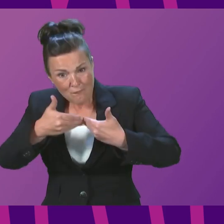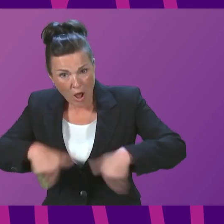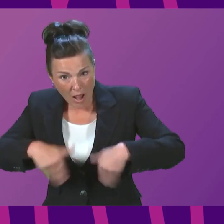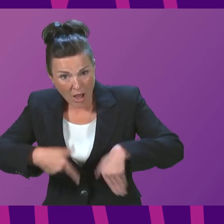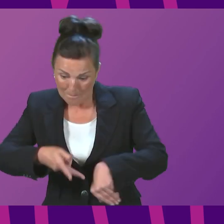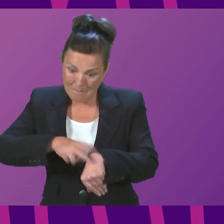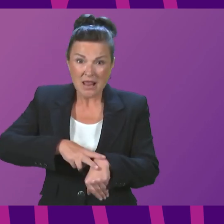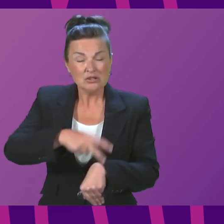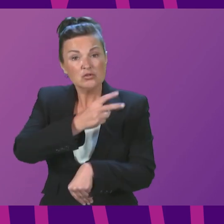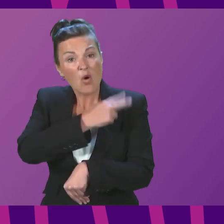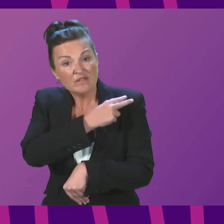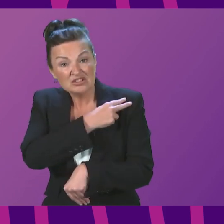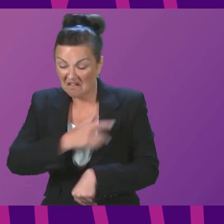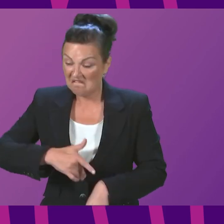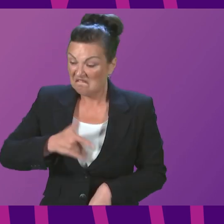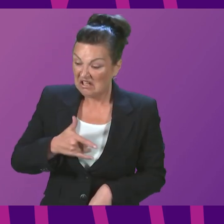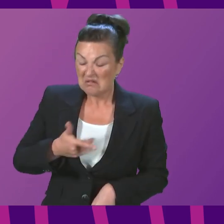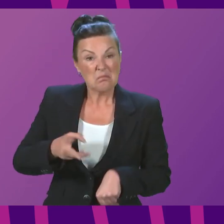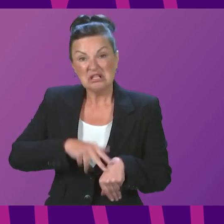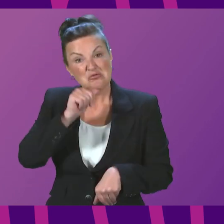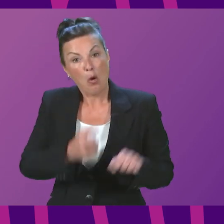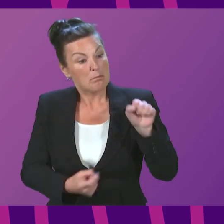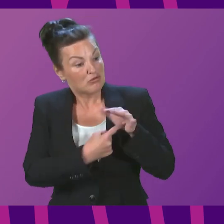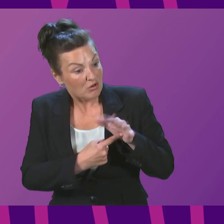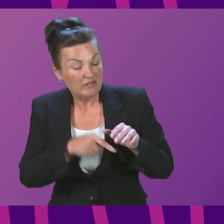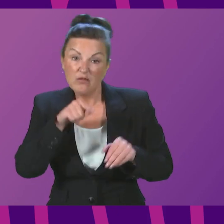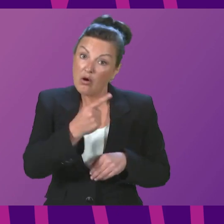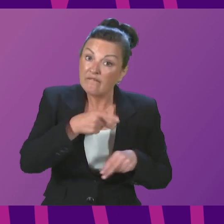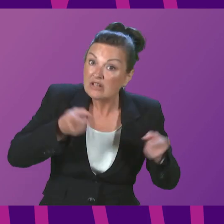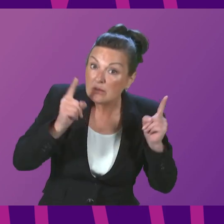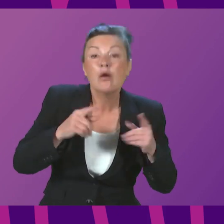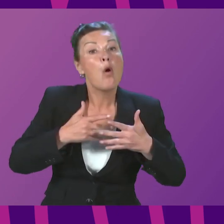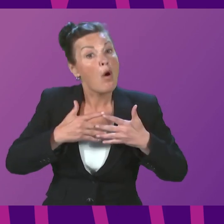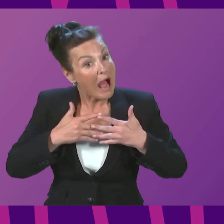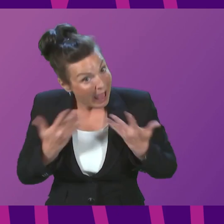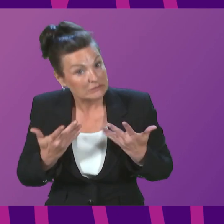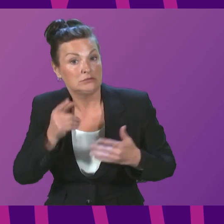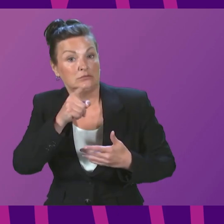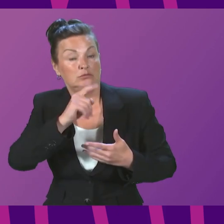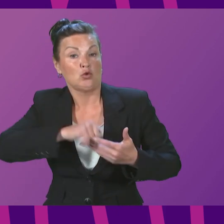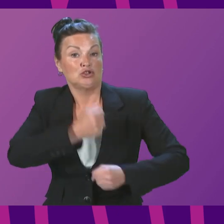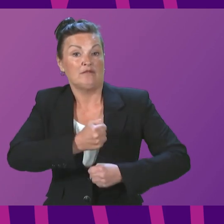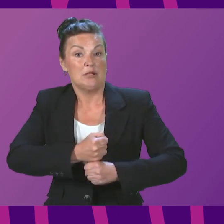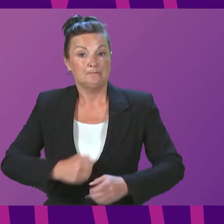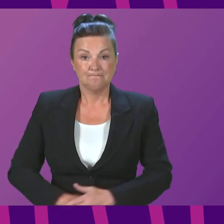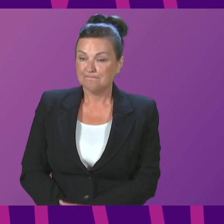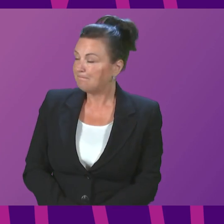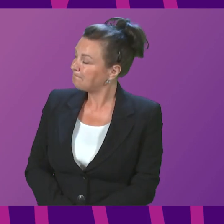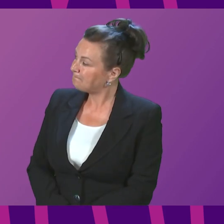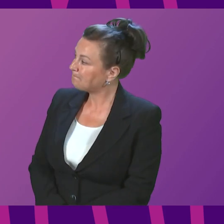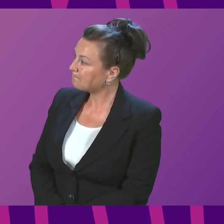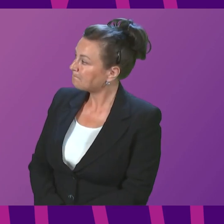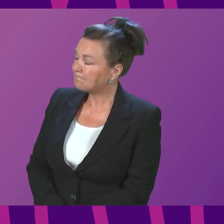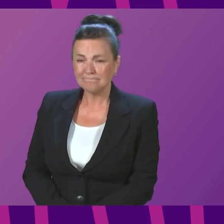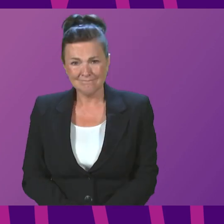in Scotland don't believe policing is a priority for you and your government? I absolutely accept the pressures